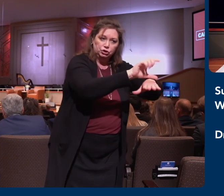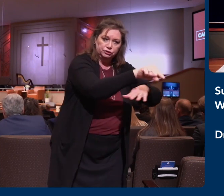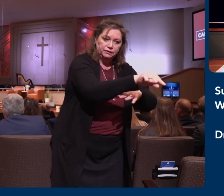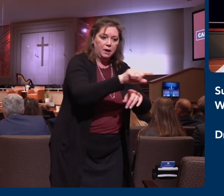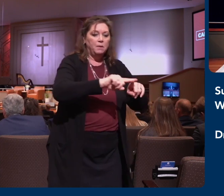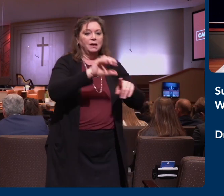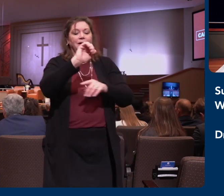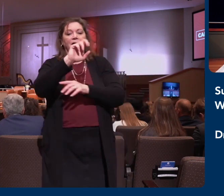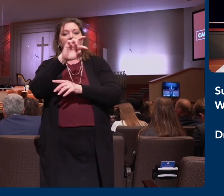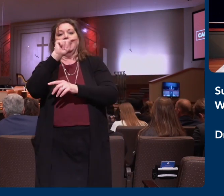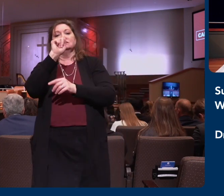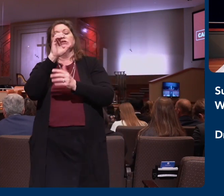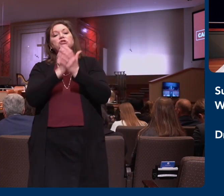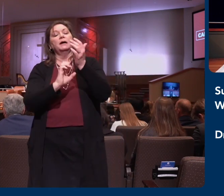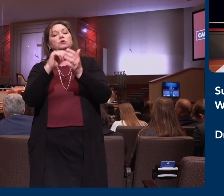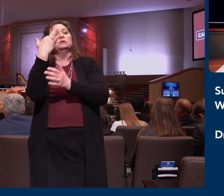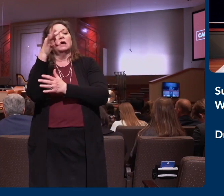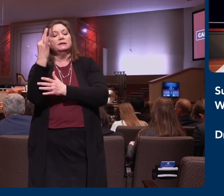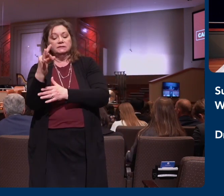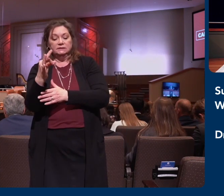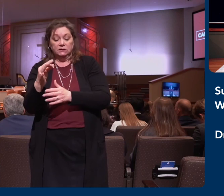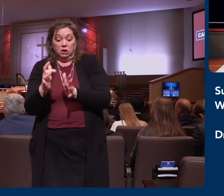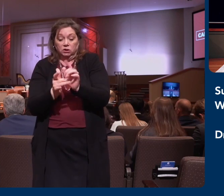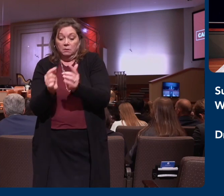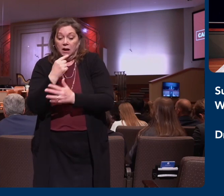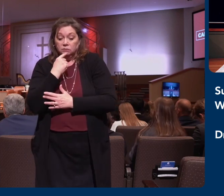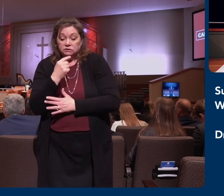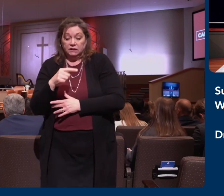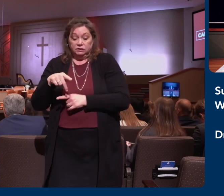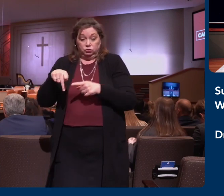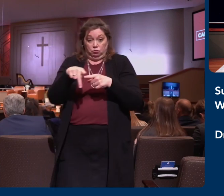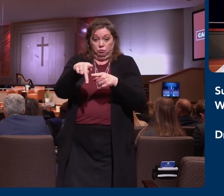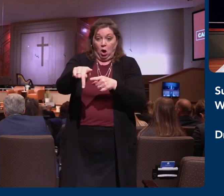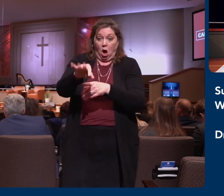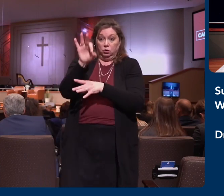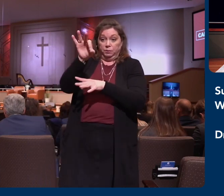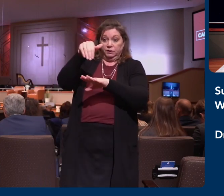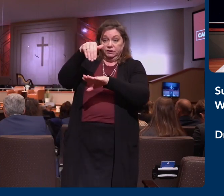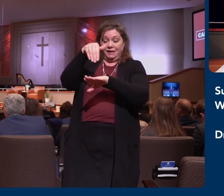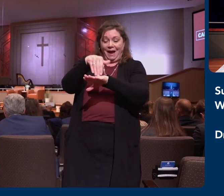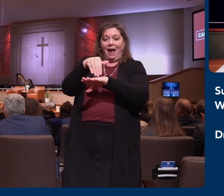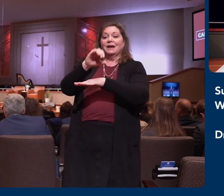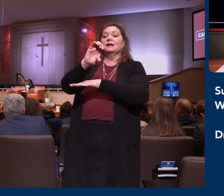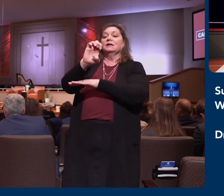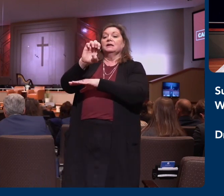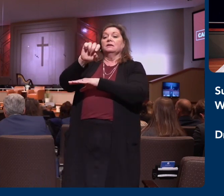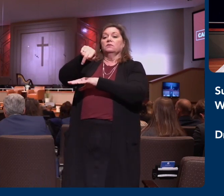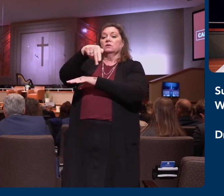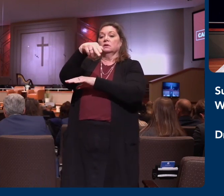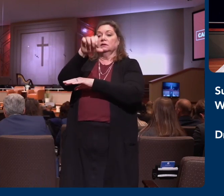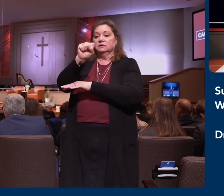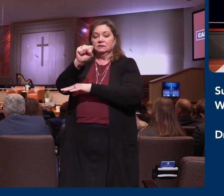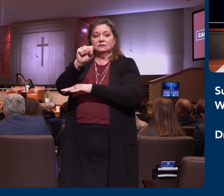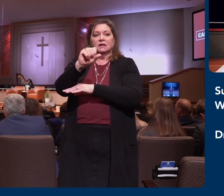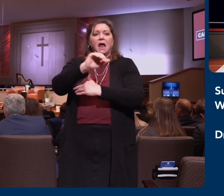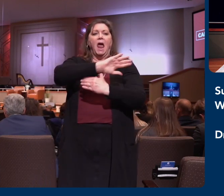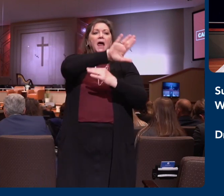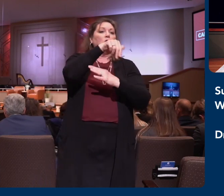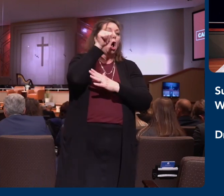verse 10, the Bible tells us that Paul was preaching at Ephesus that all of Asia came. Ephesus was a major